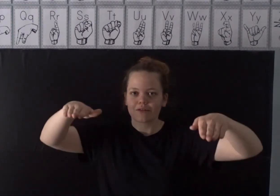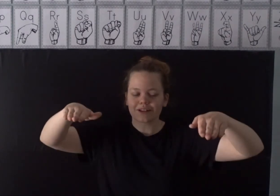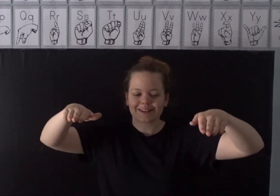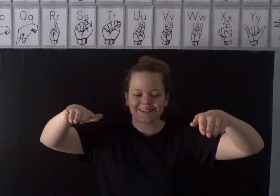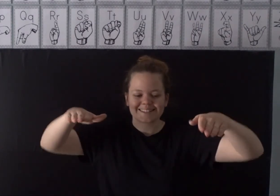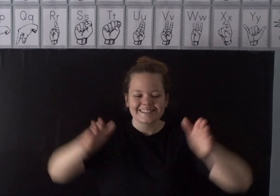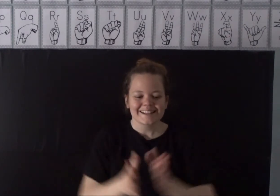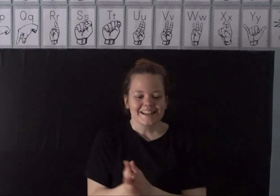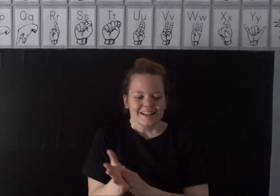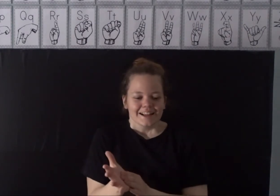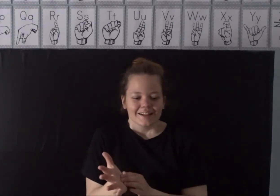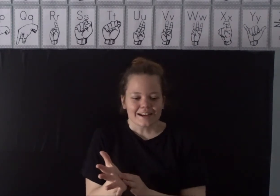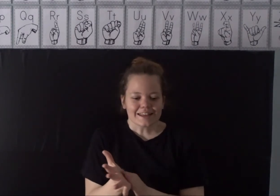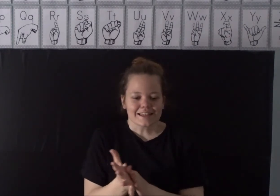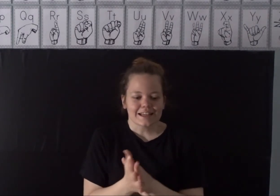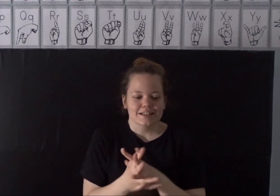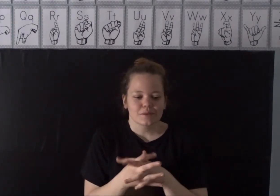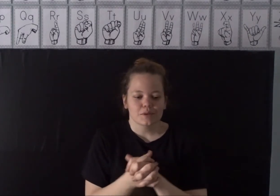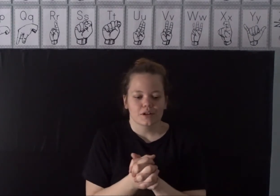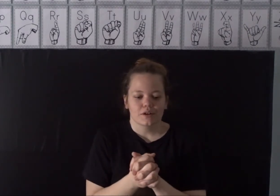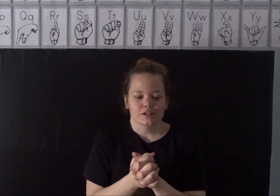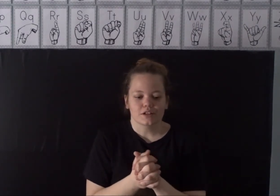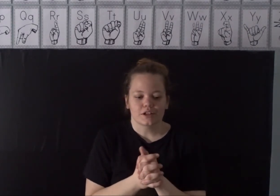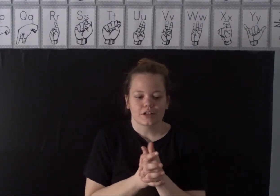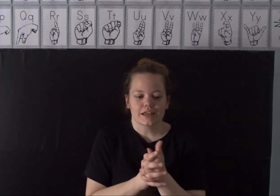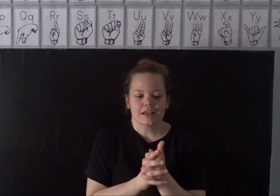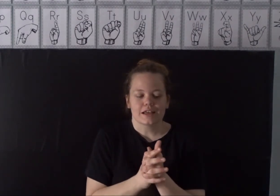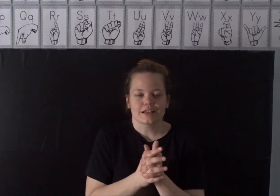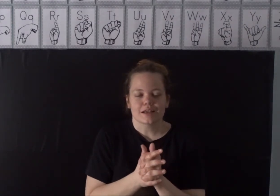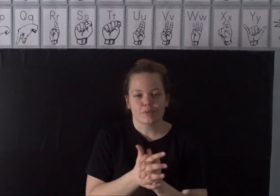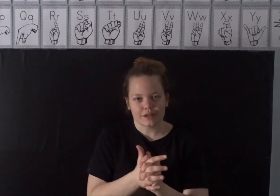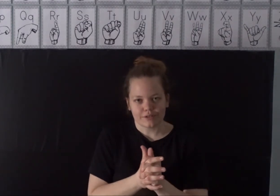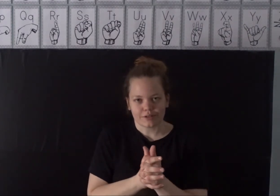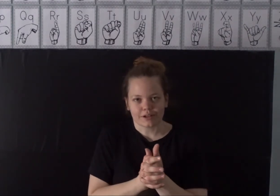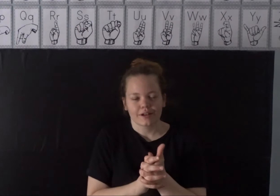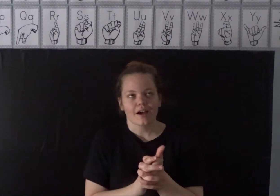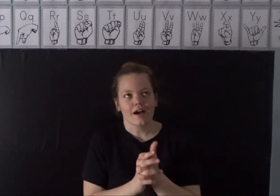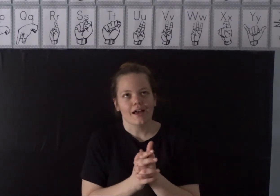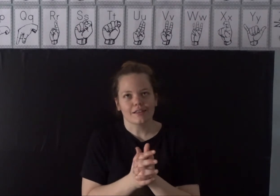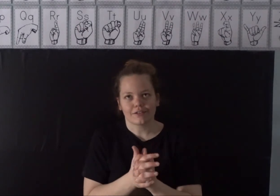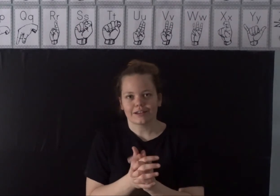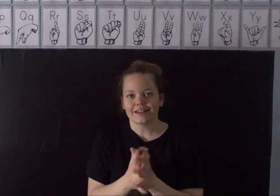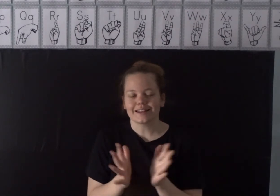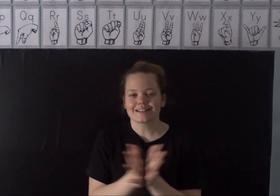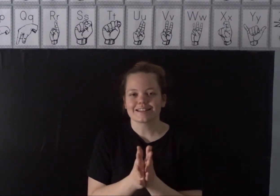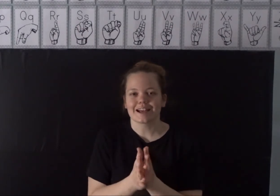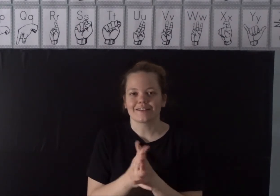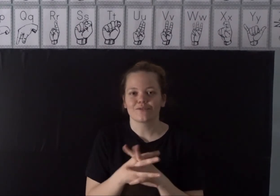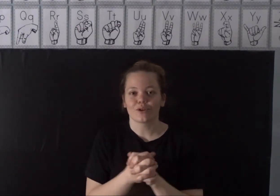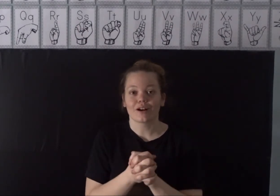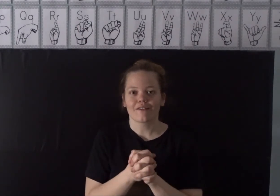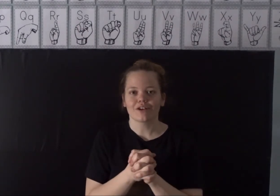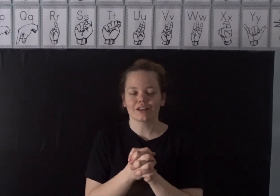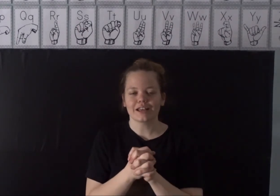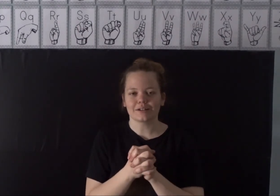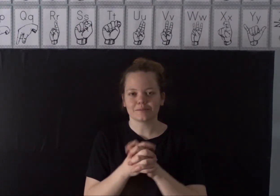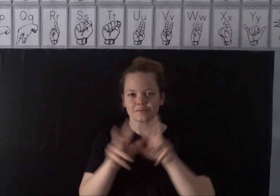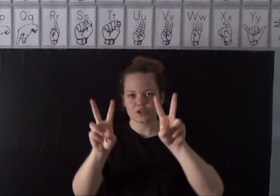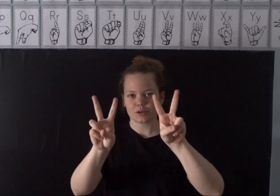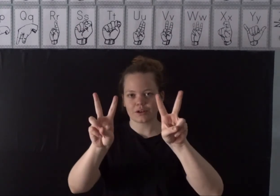Floating. Alright. The next one we are going to learn is a pretty fun one. I love it. It is the sign for volcano. So we are